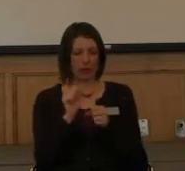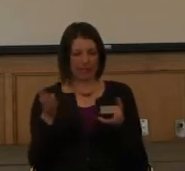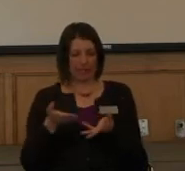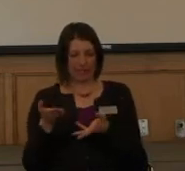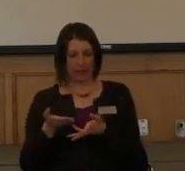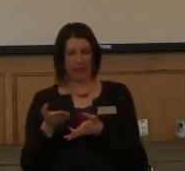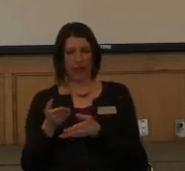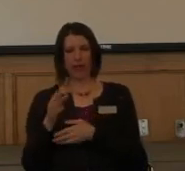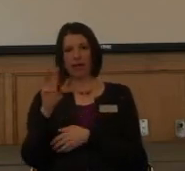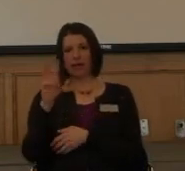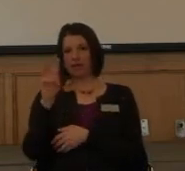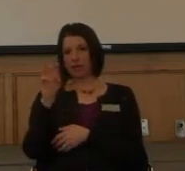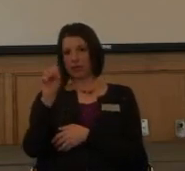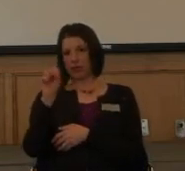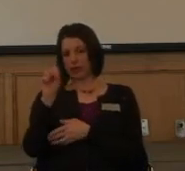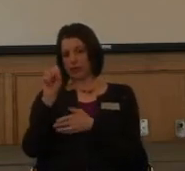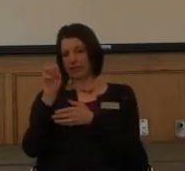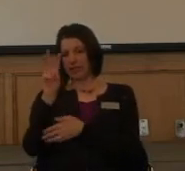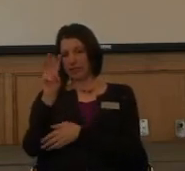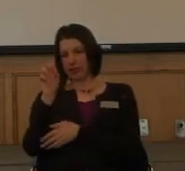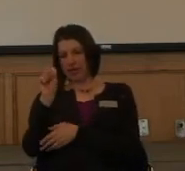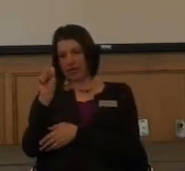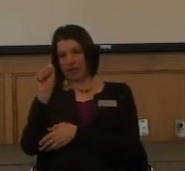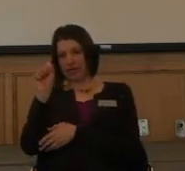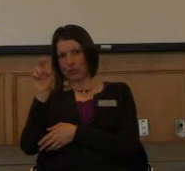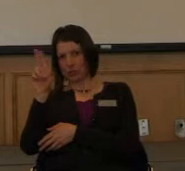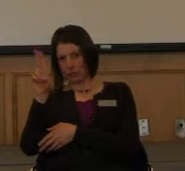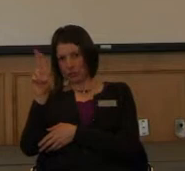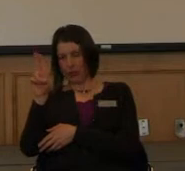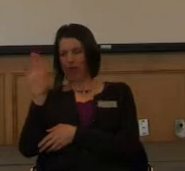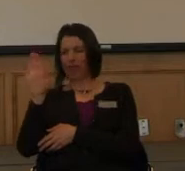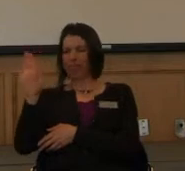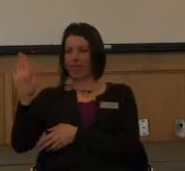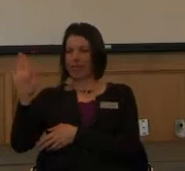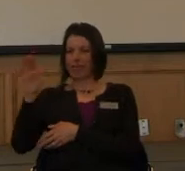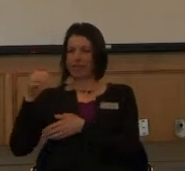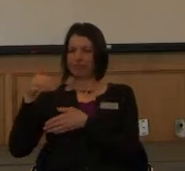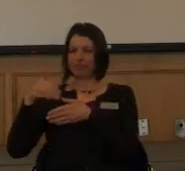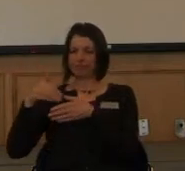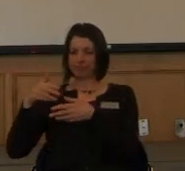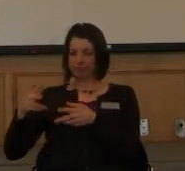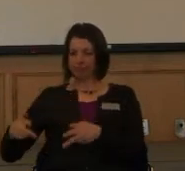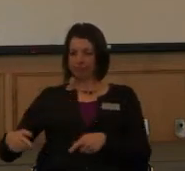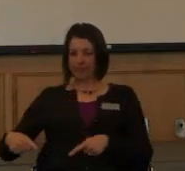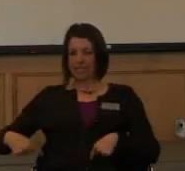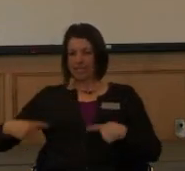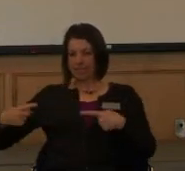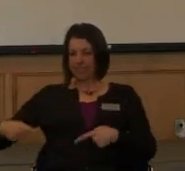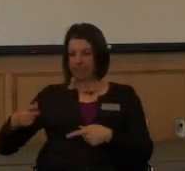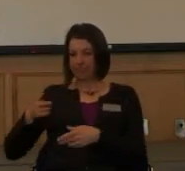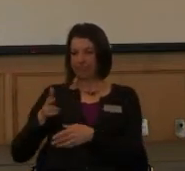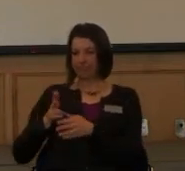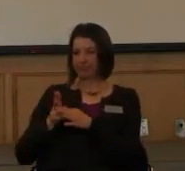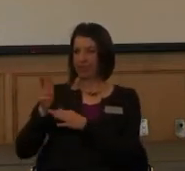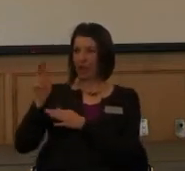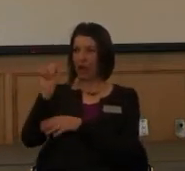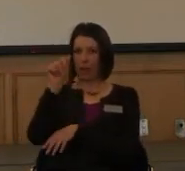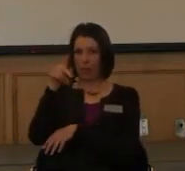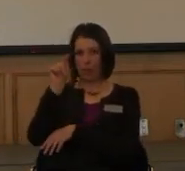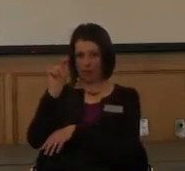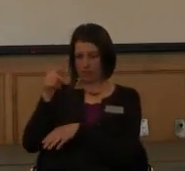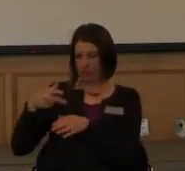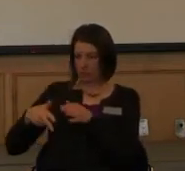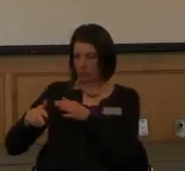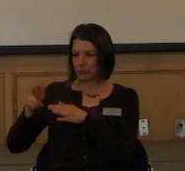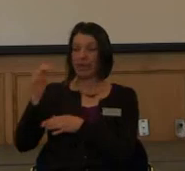on the, which are accessible apartments, if there was someone like myself who could not physically